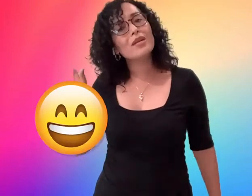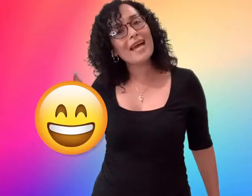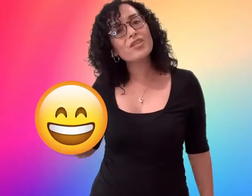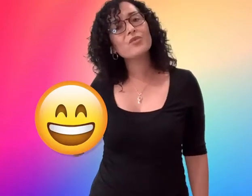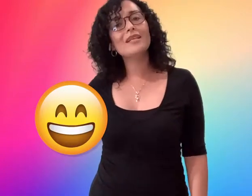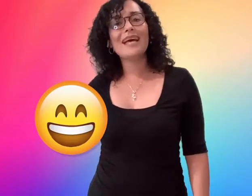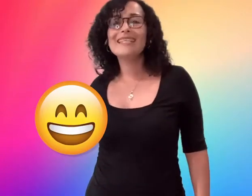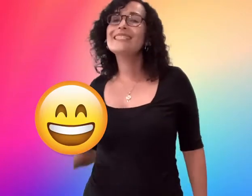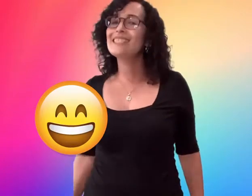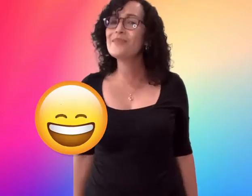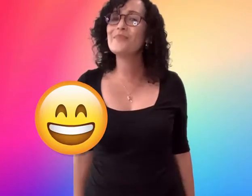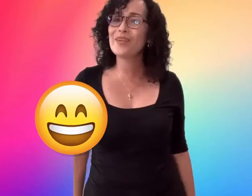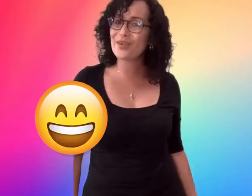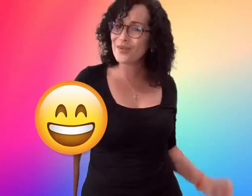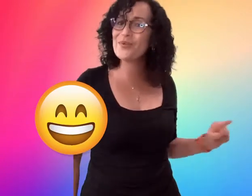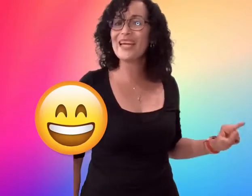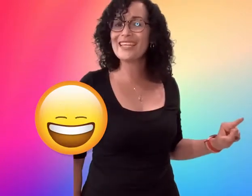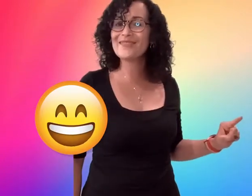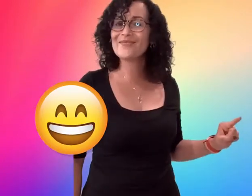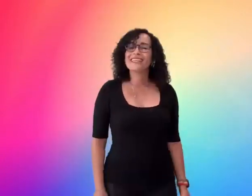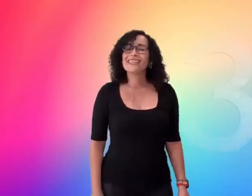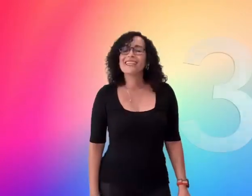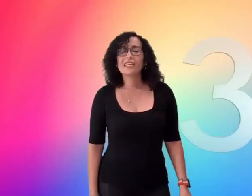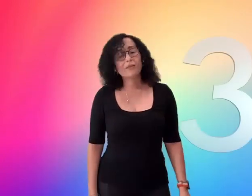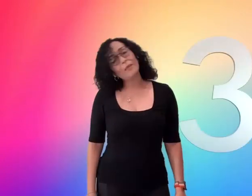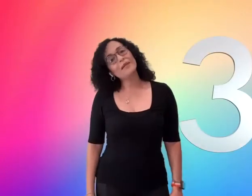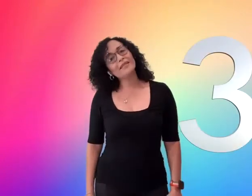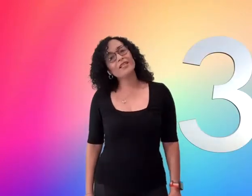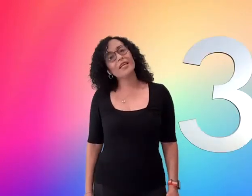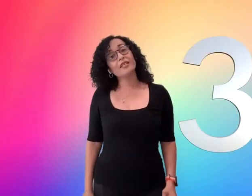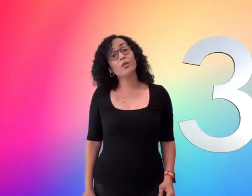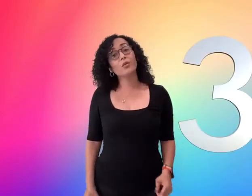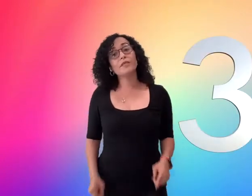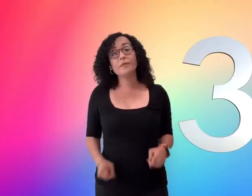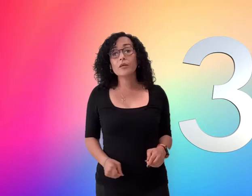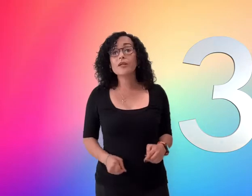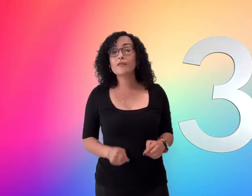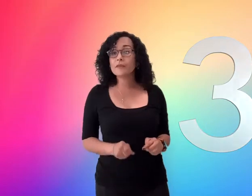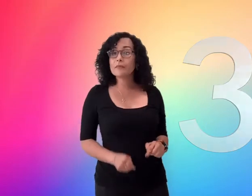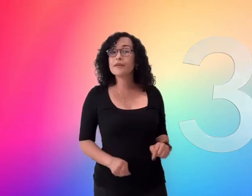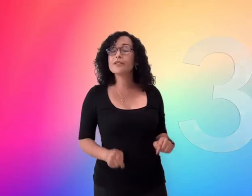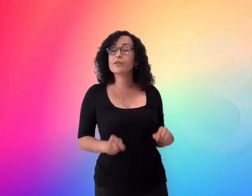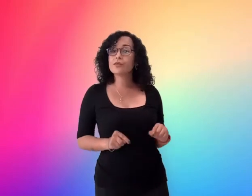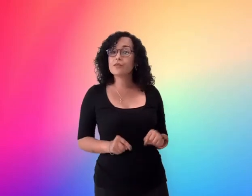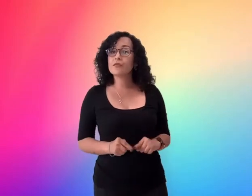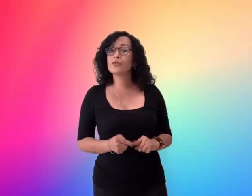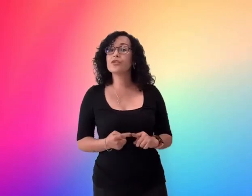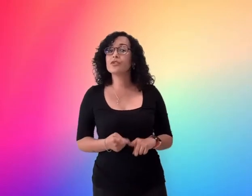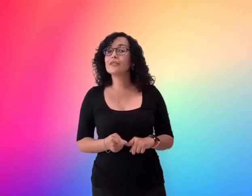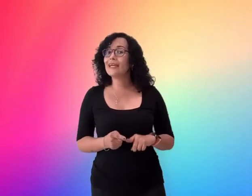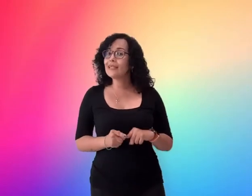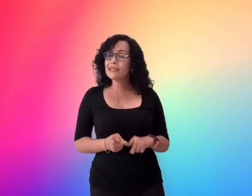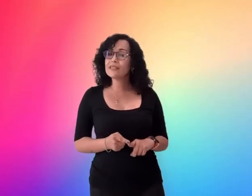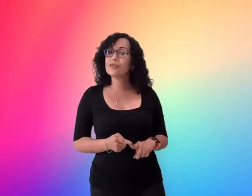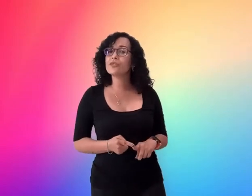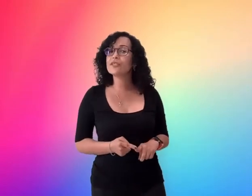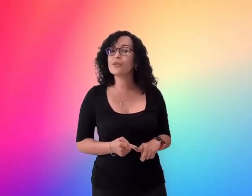natural and simpler way grammar teaching has always been one of the most controversial and least understood